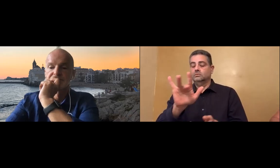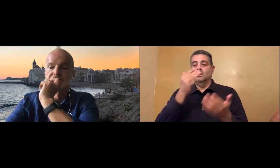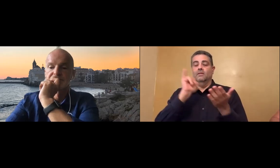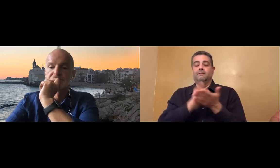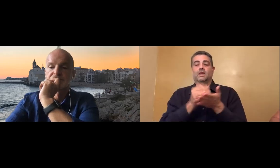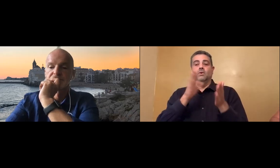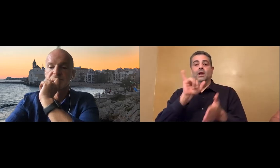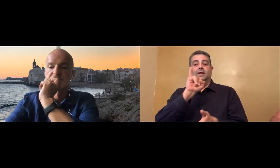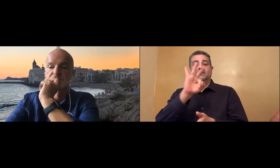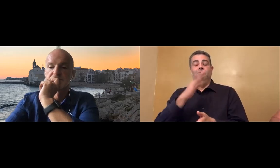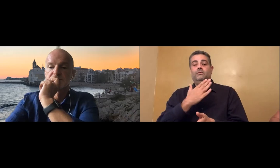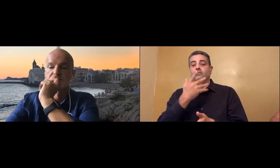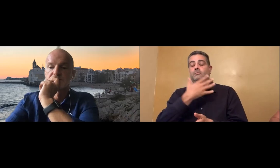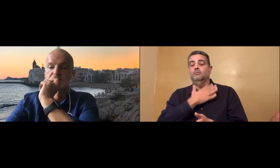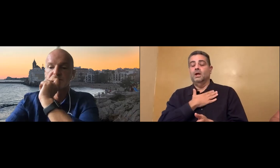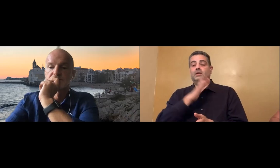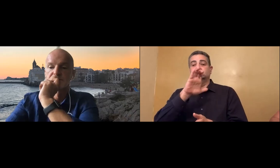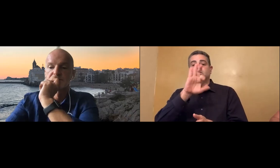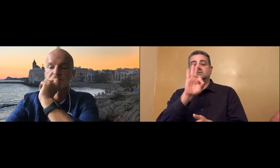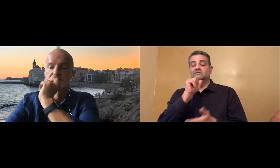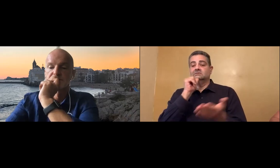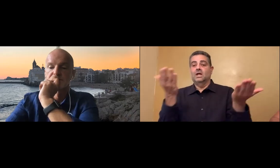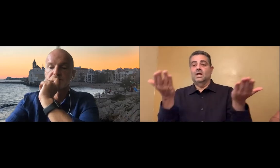Hopefully we'll have that available in coming months.